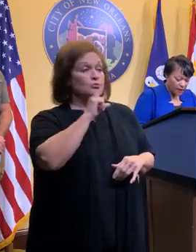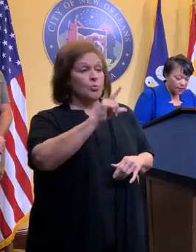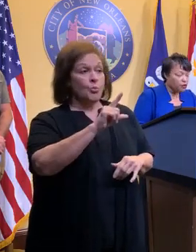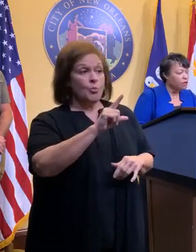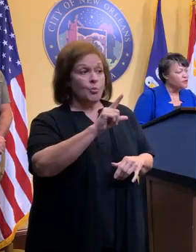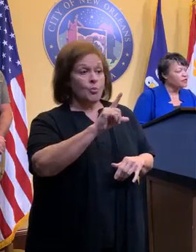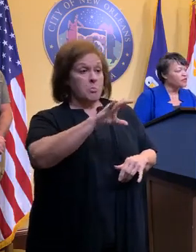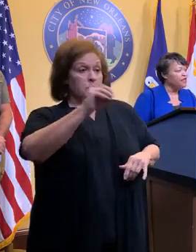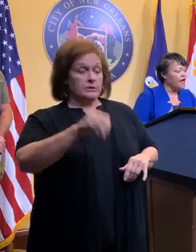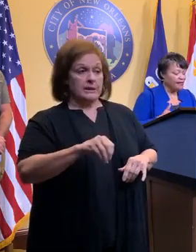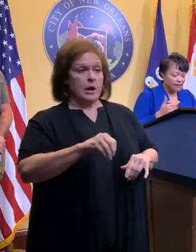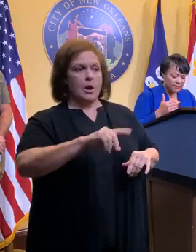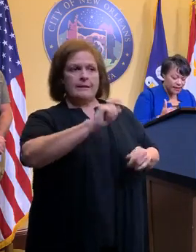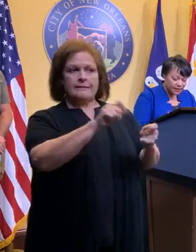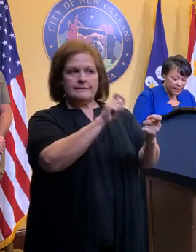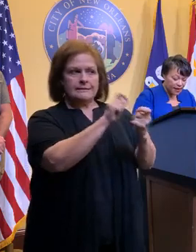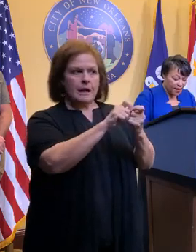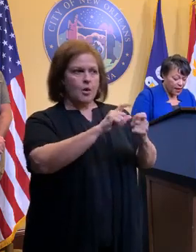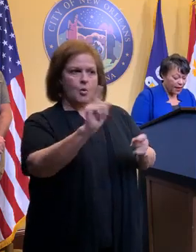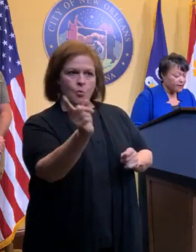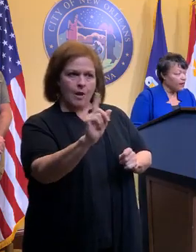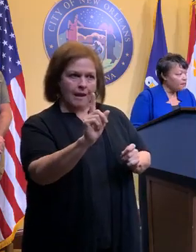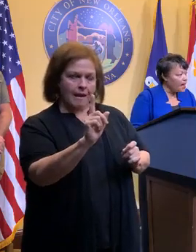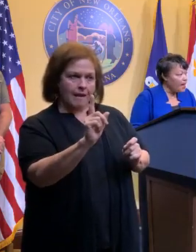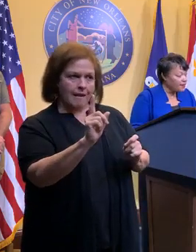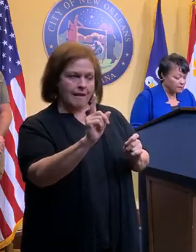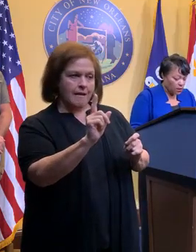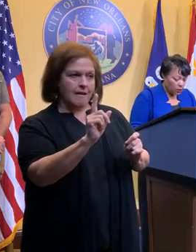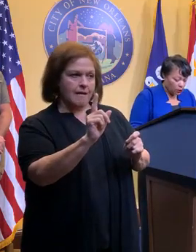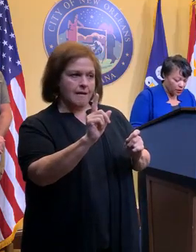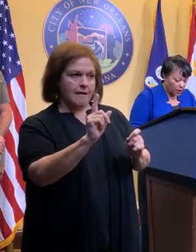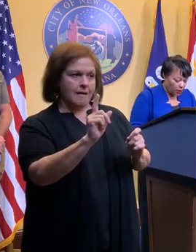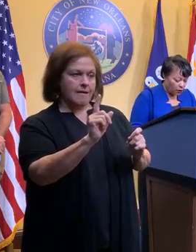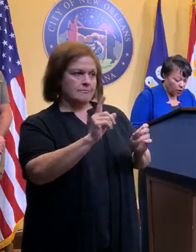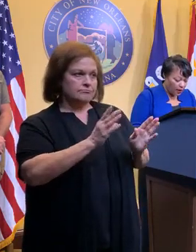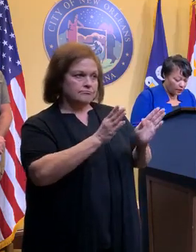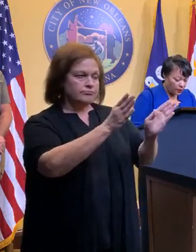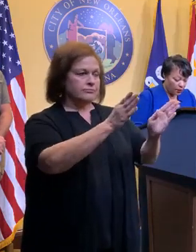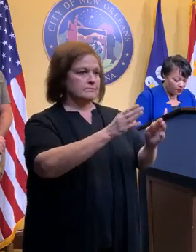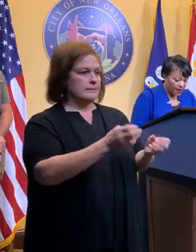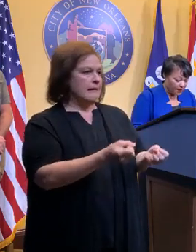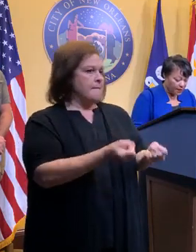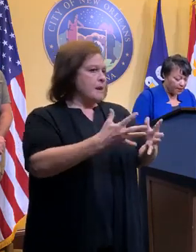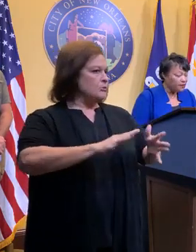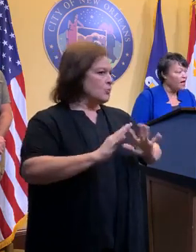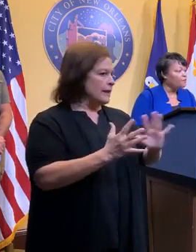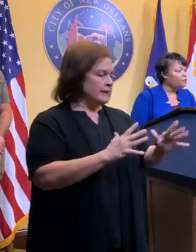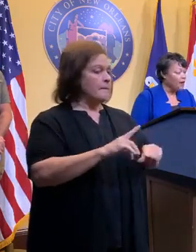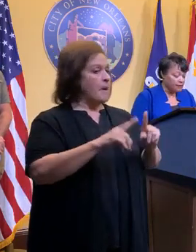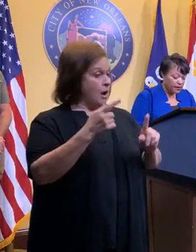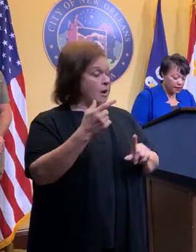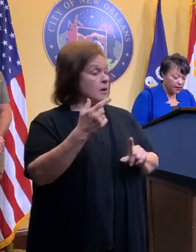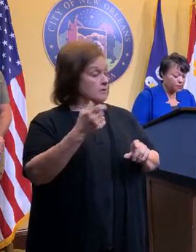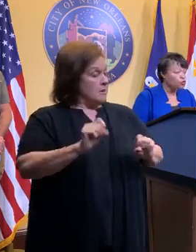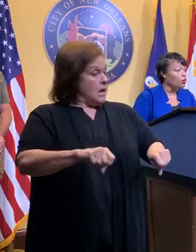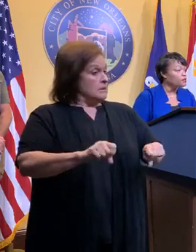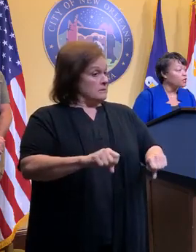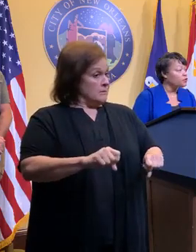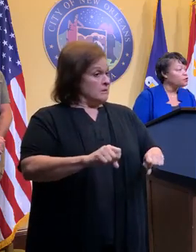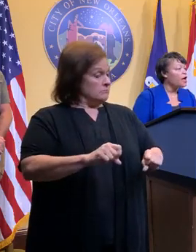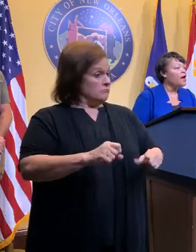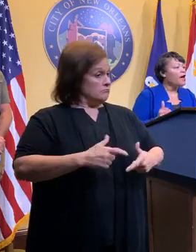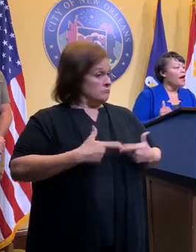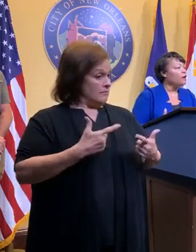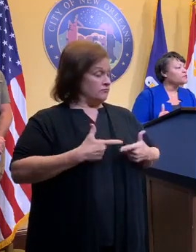in terms of the exact intensity and the impacts, we know that we are facing life-threatening, again,